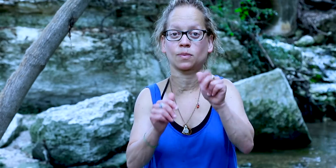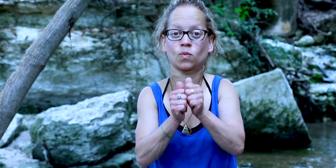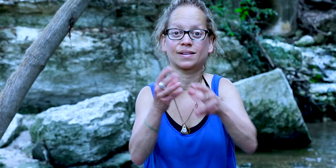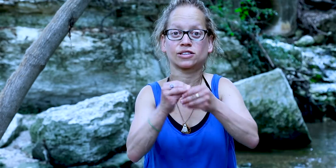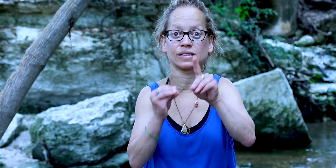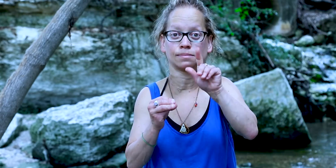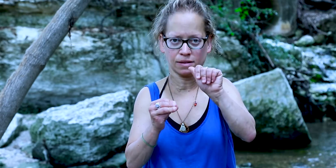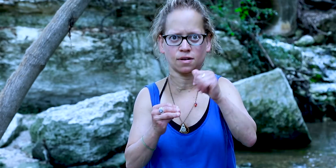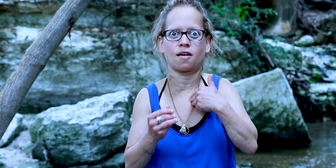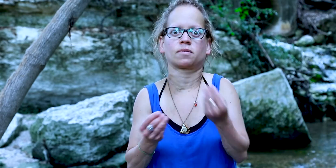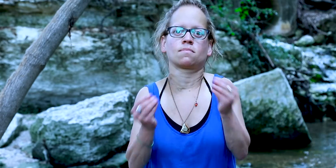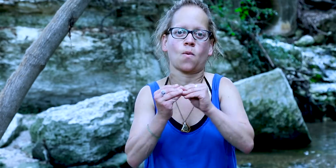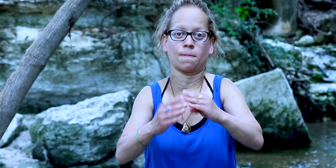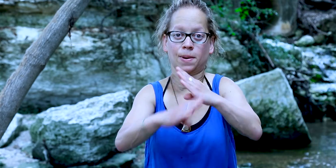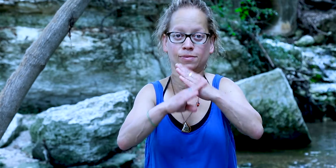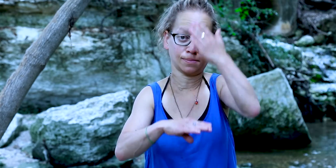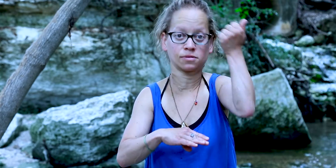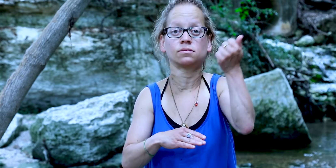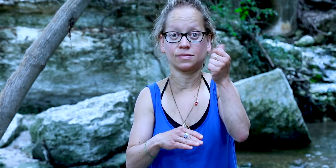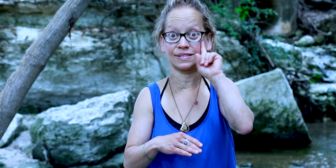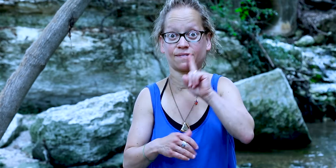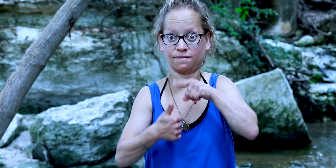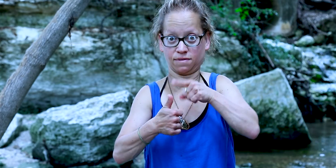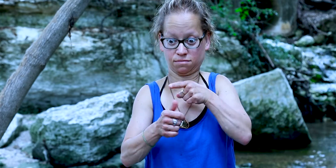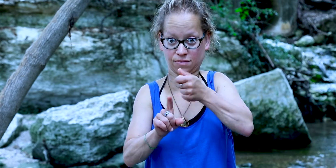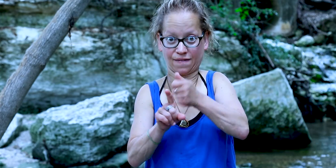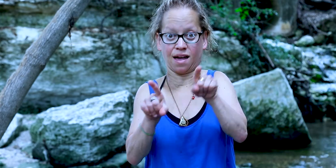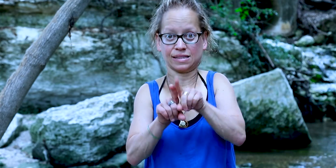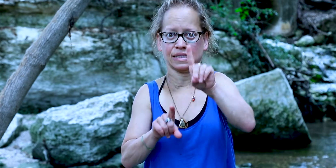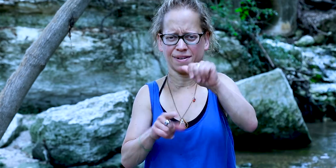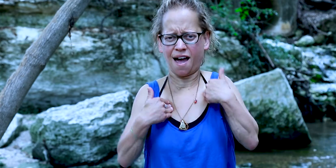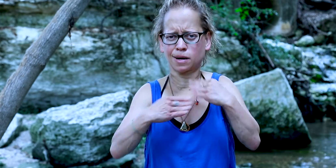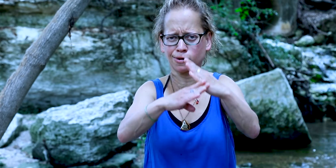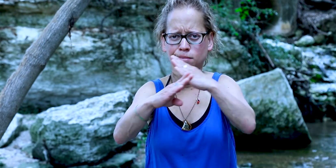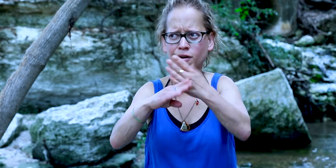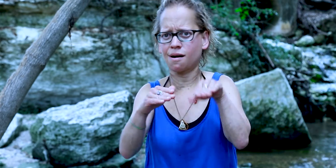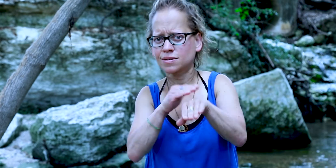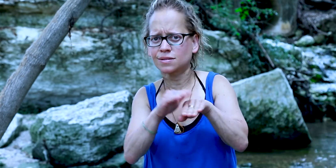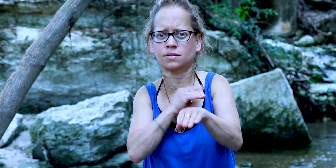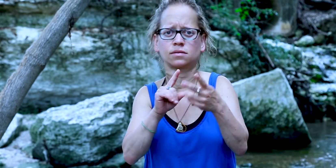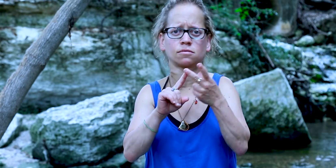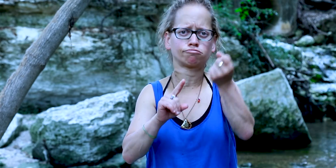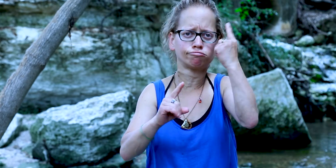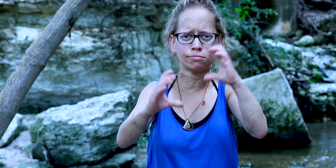I think Deaf people with additional disabilities face more barriers in access and understanding of language and communication differences.